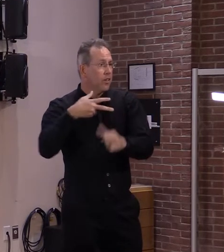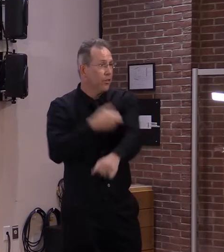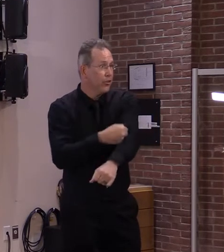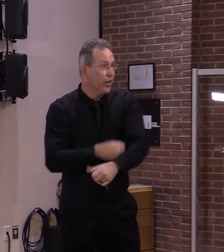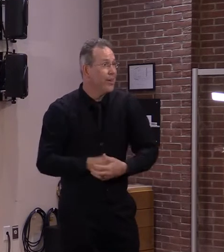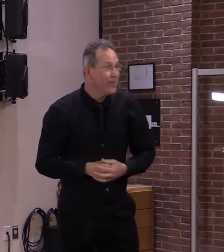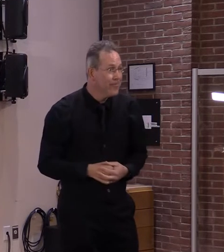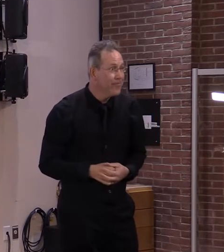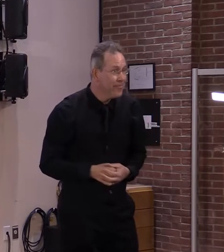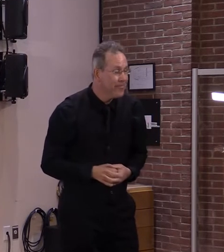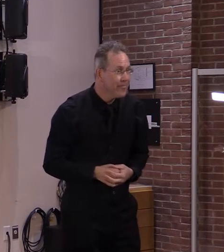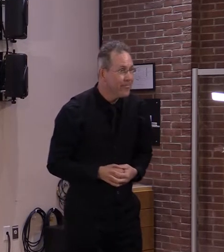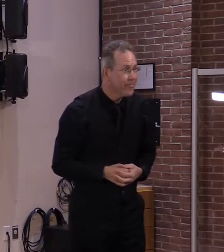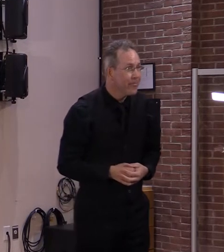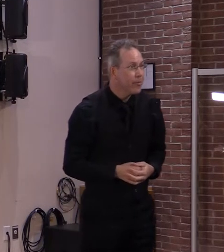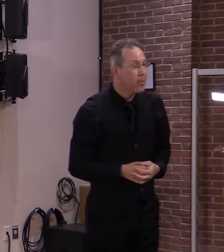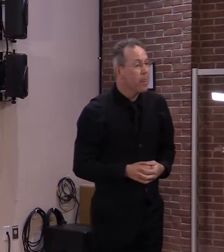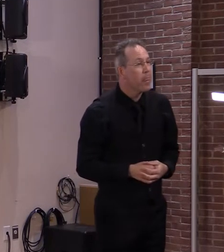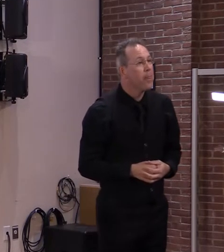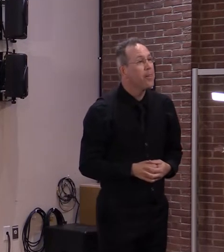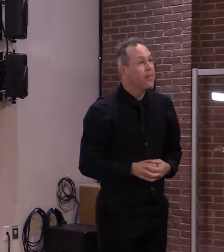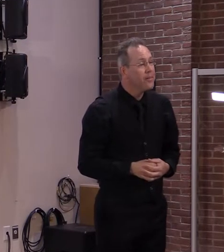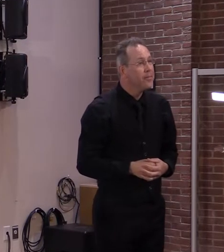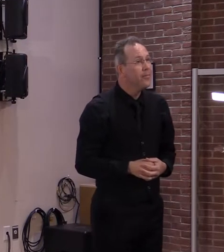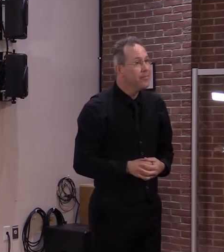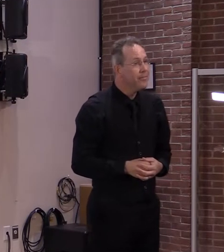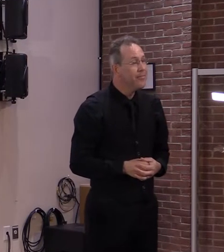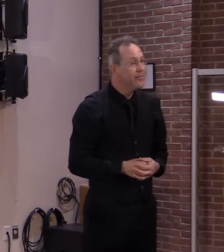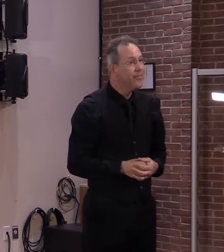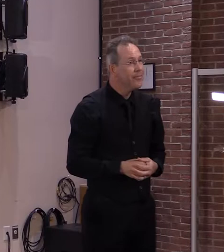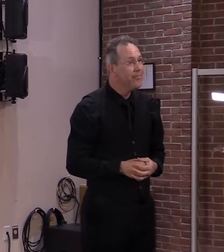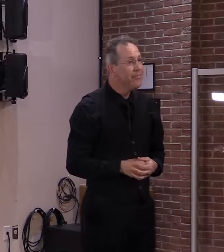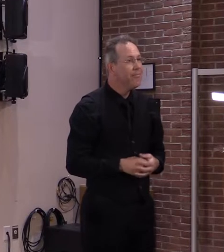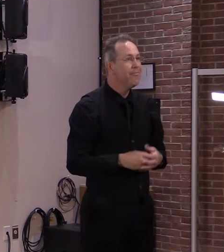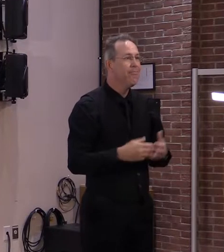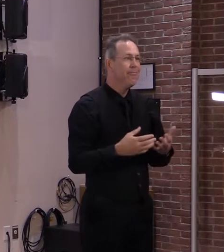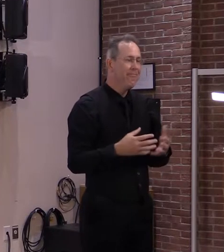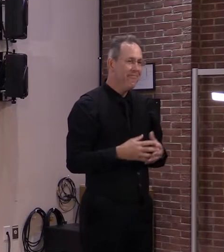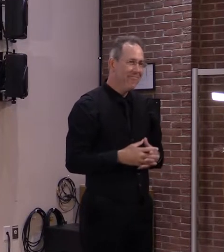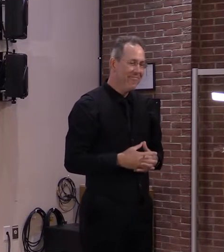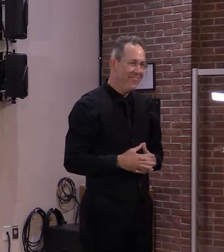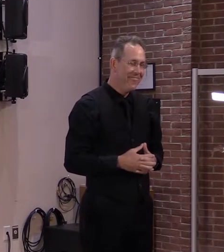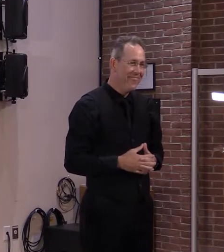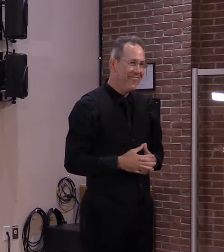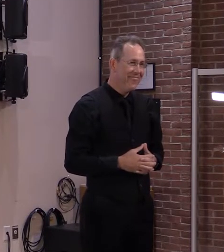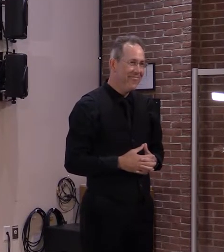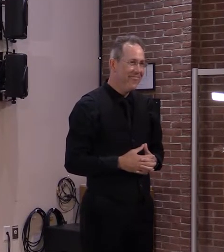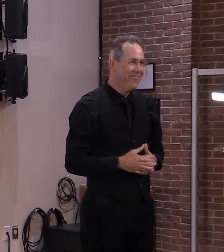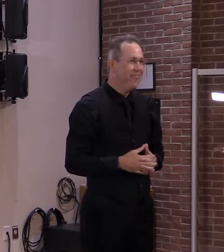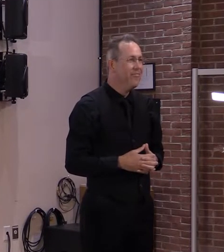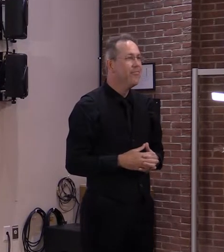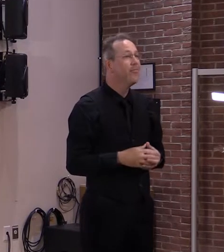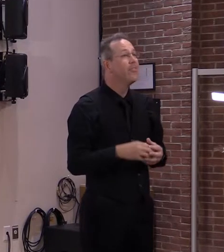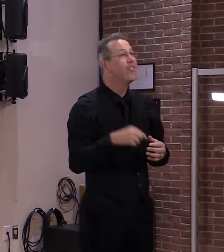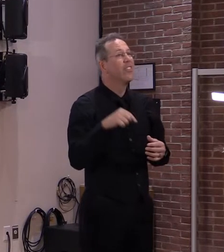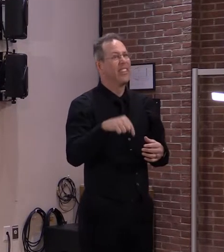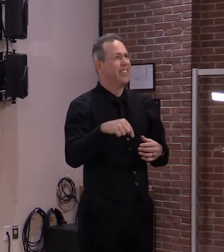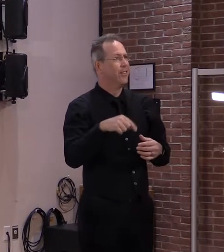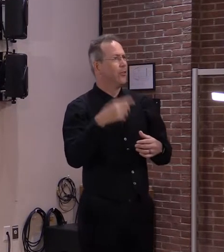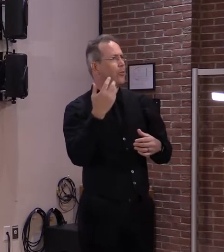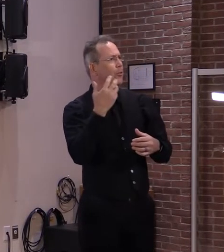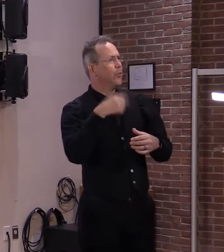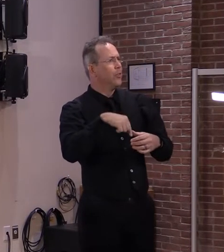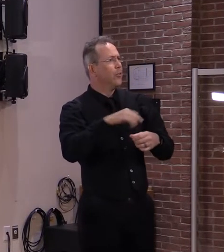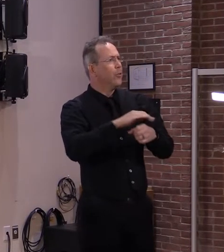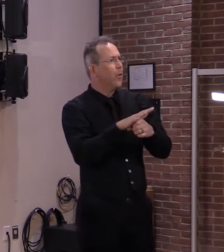224,000 have received their first and last dose. This pandemic has taken a toll